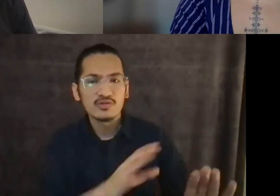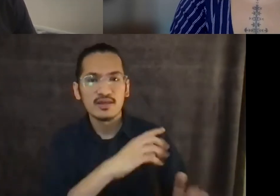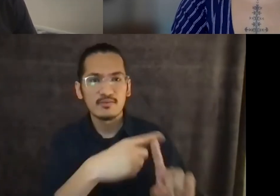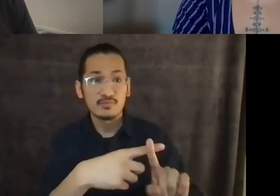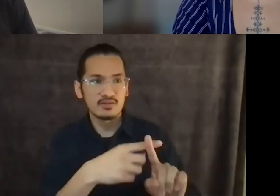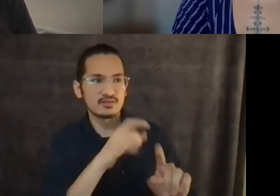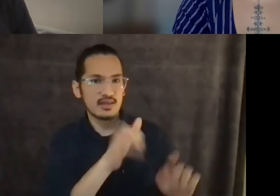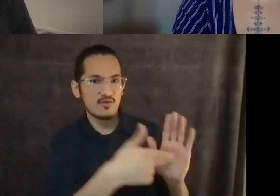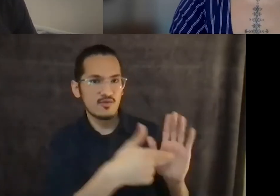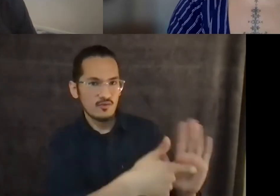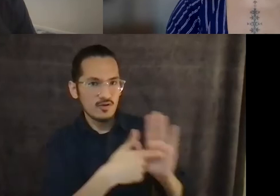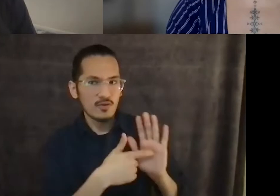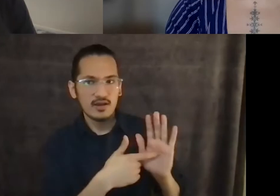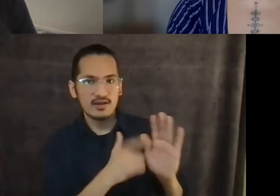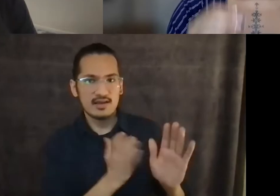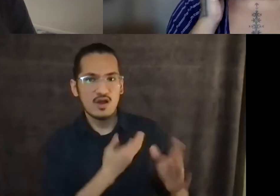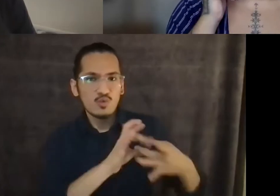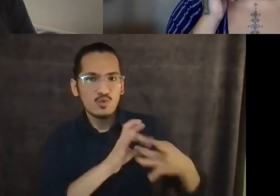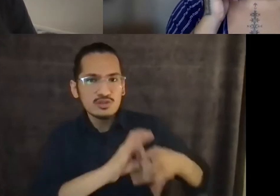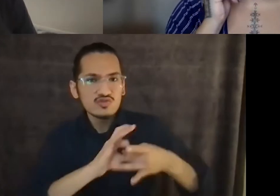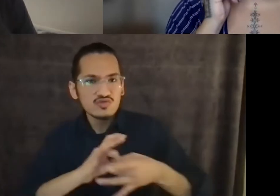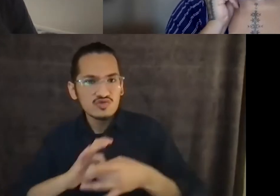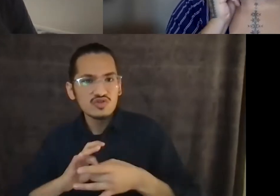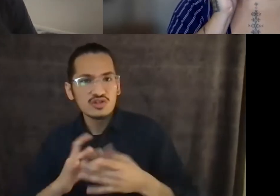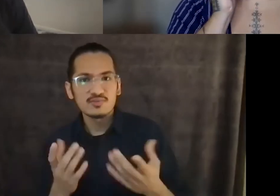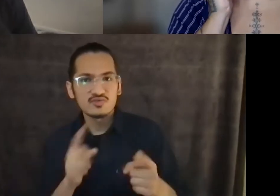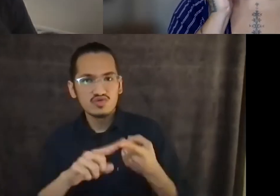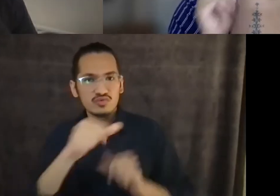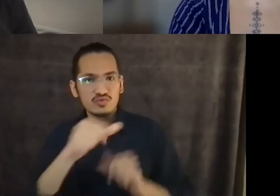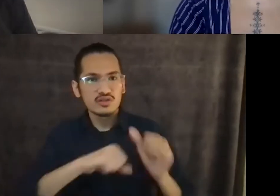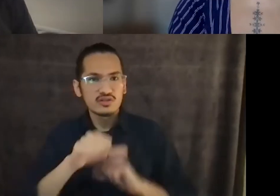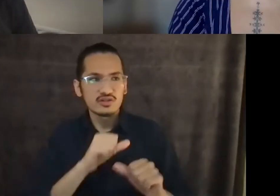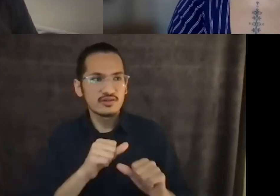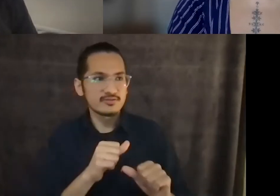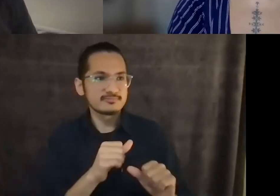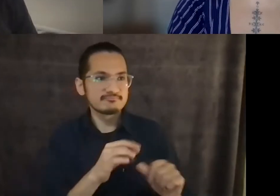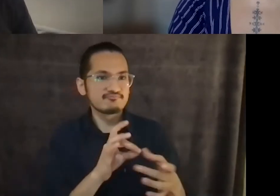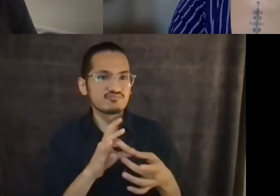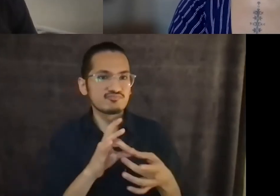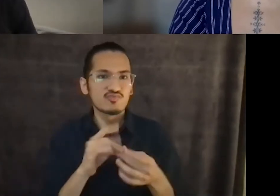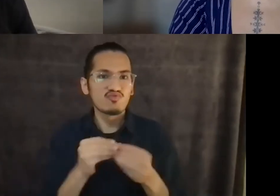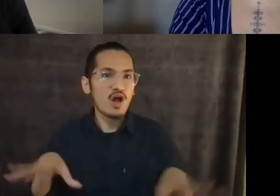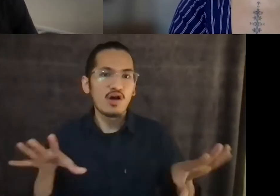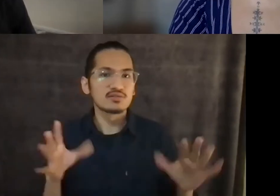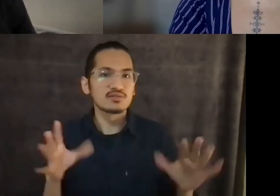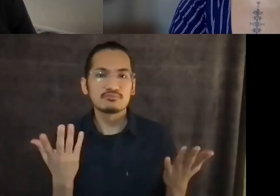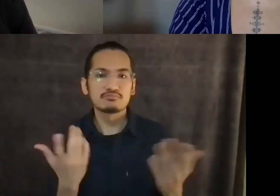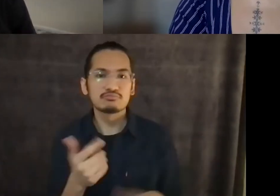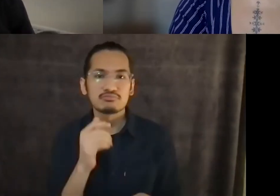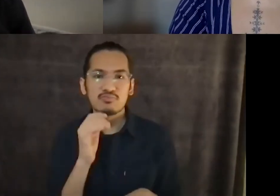we behave in relation to each other that we obviously are not living with today. Um, that you are so accountable